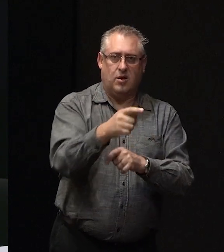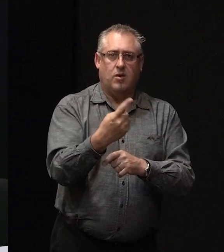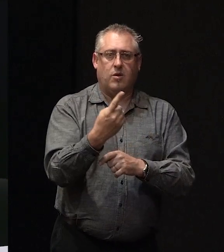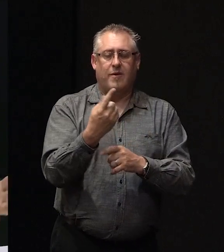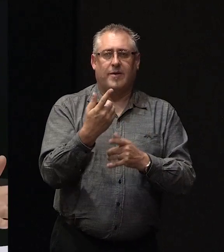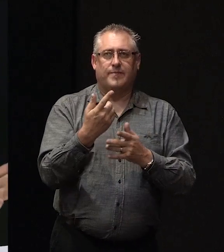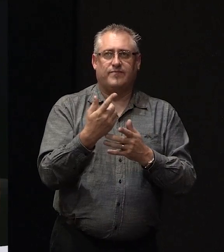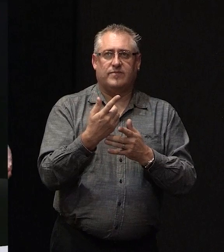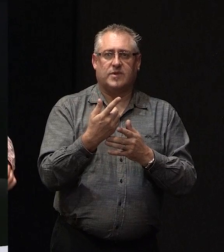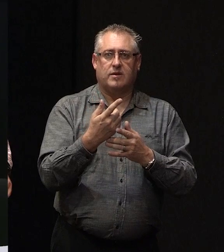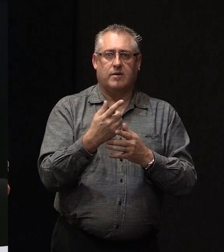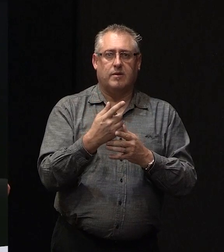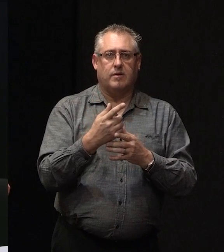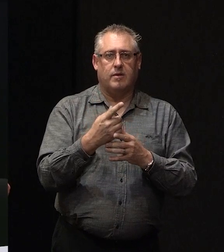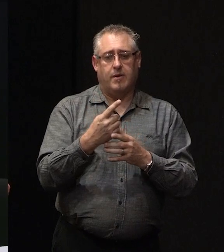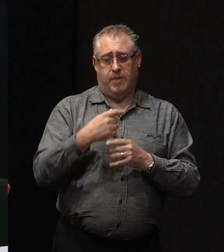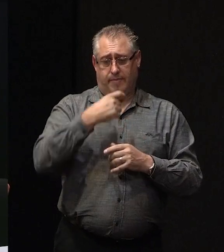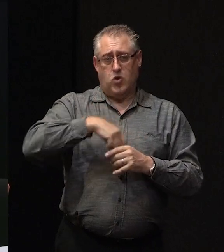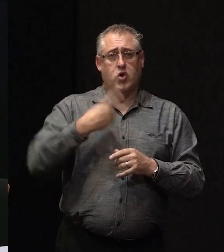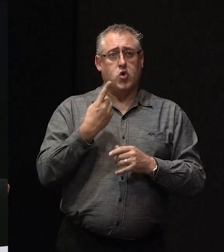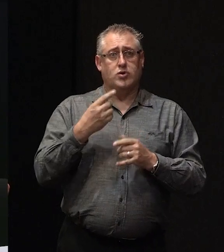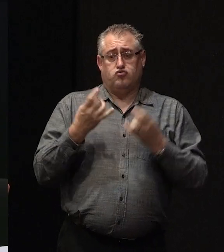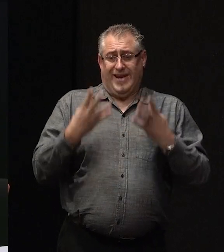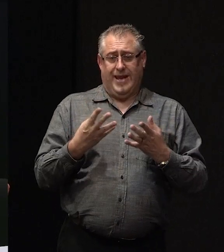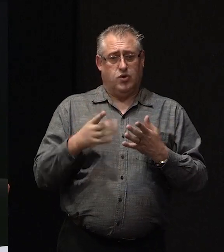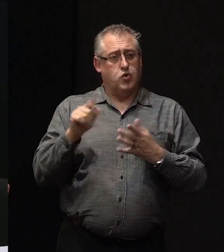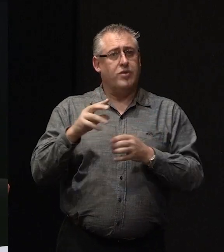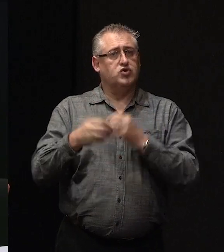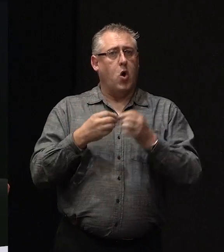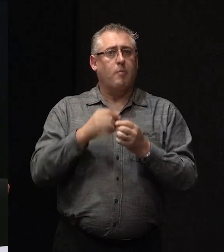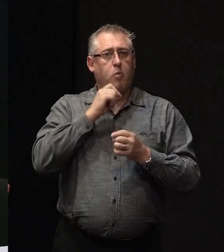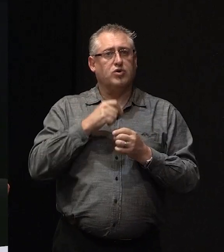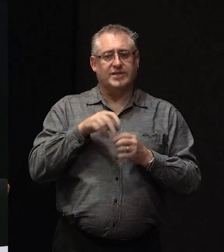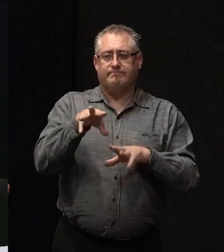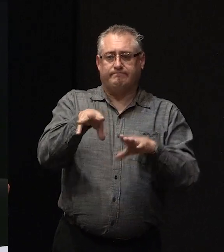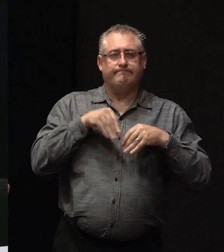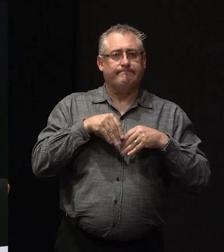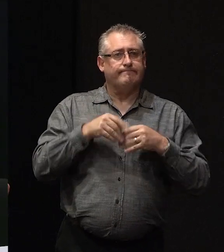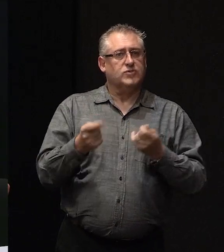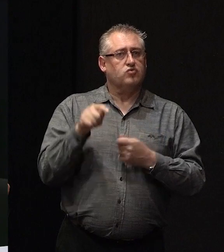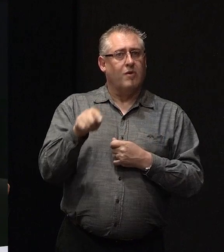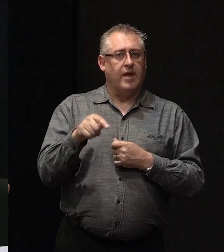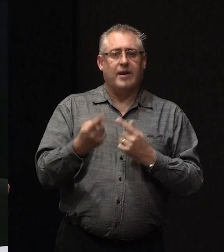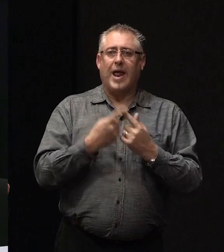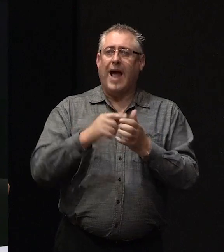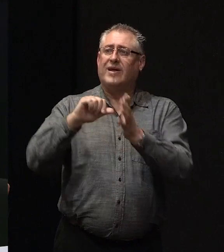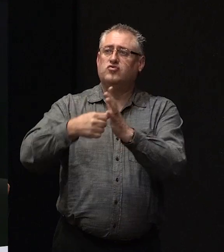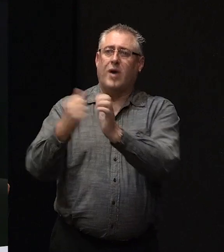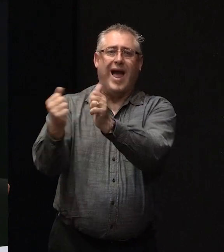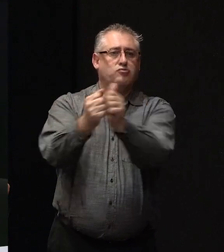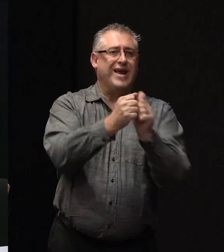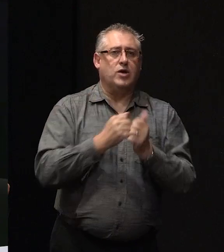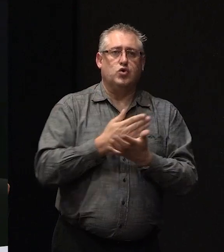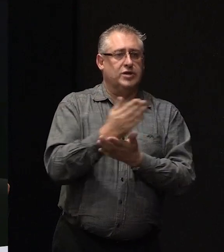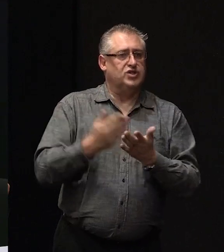first part, essentially the first insurer that's ready to do that job, would take charge of that. And then all the other insurers have agreed to share the